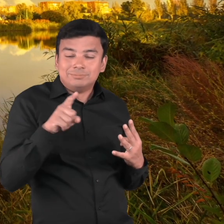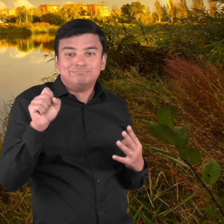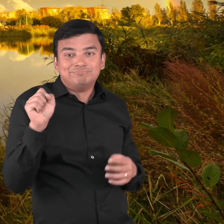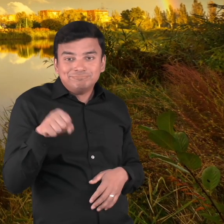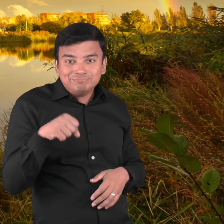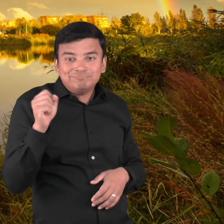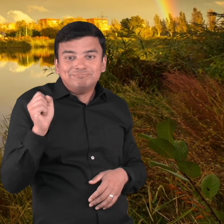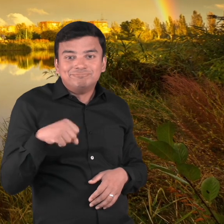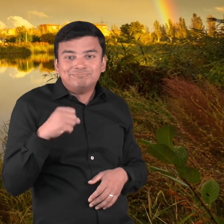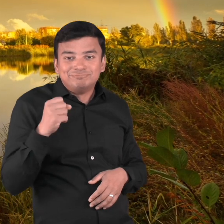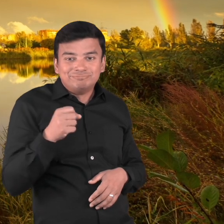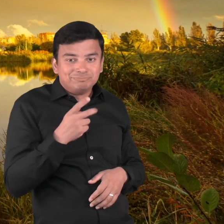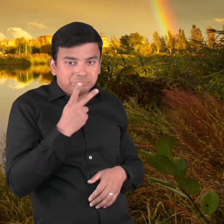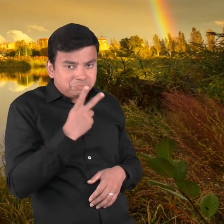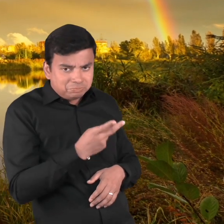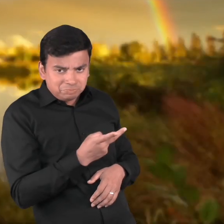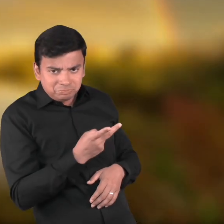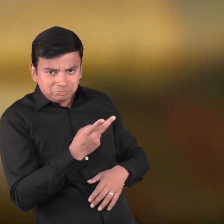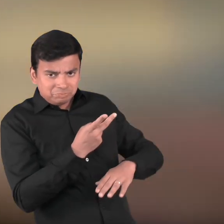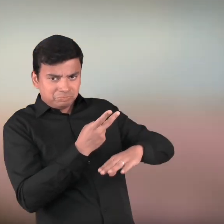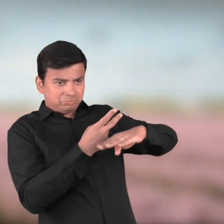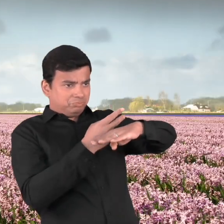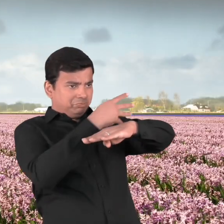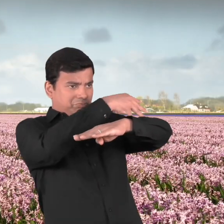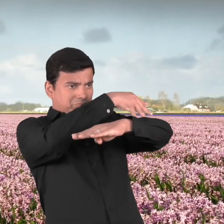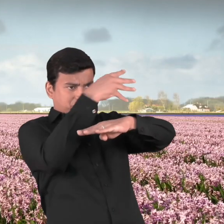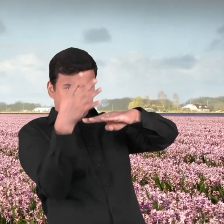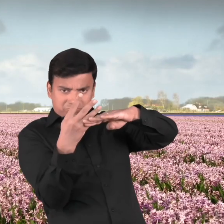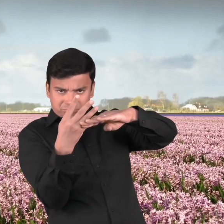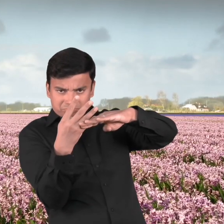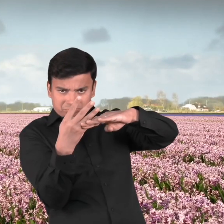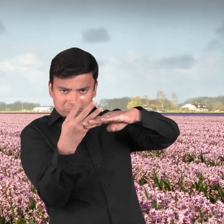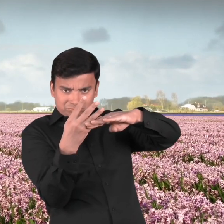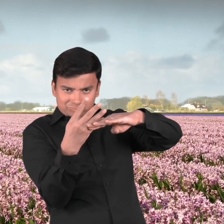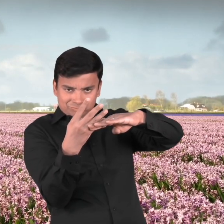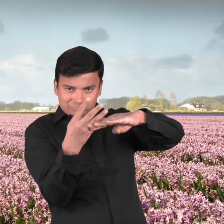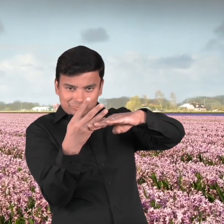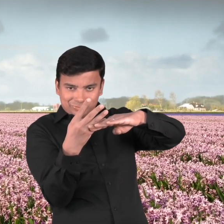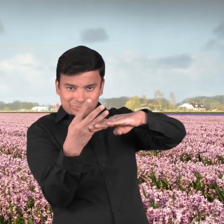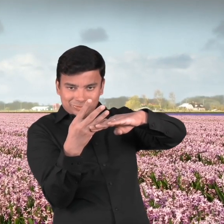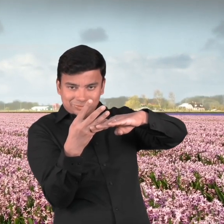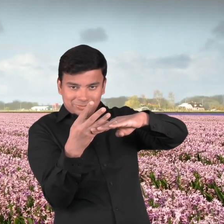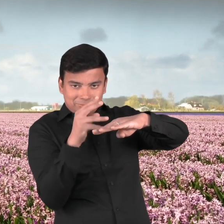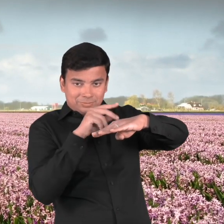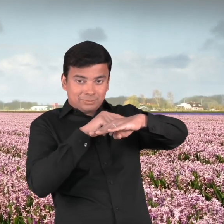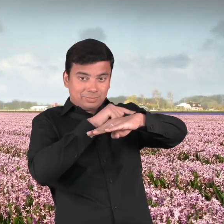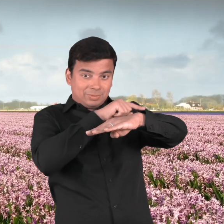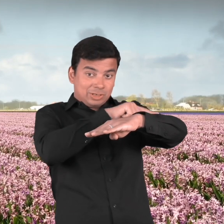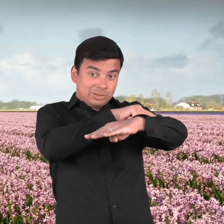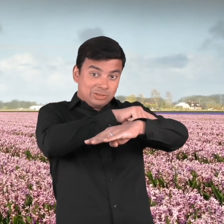not appear that way from the ground. Which means that rainbows have no beginning or end.